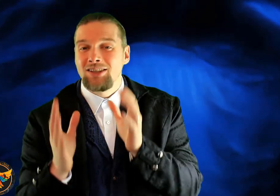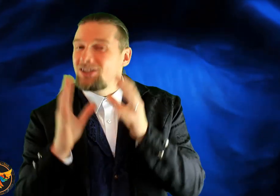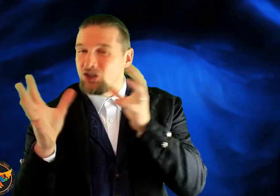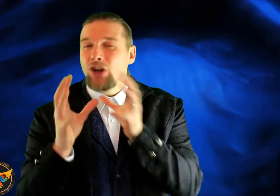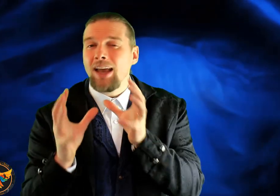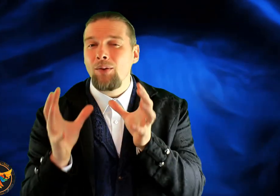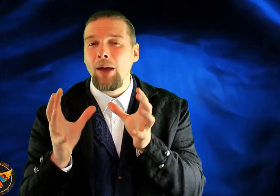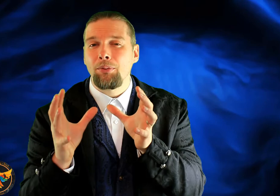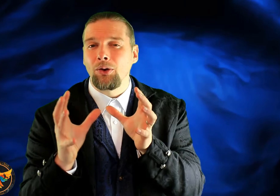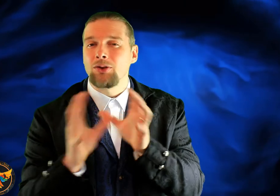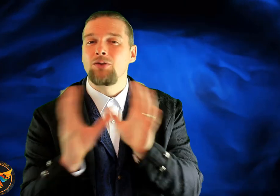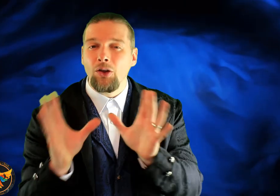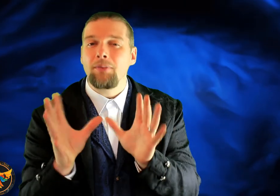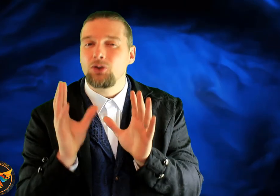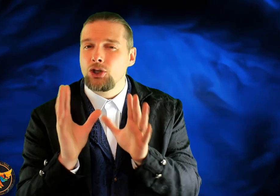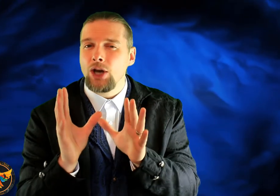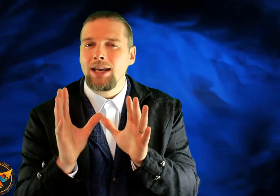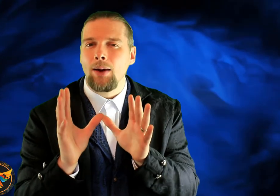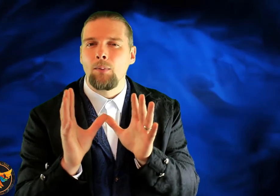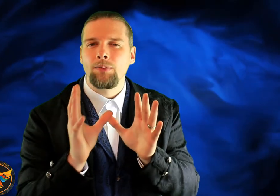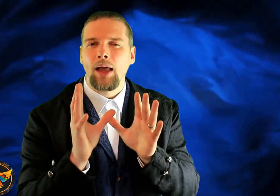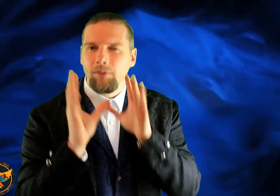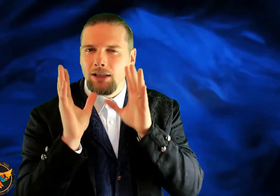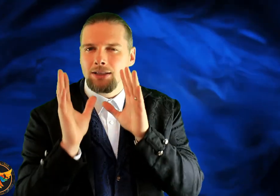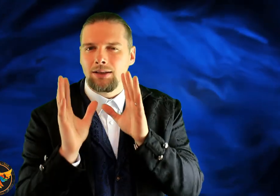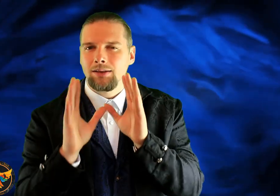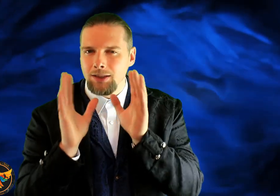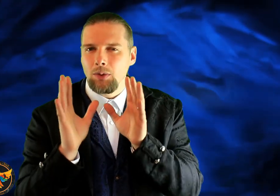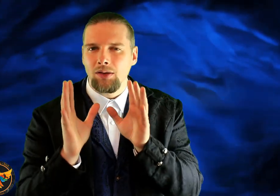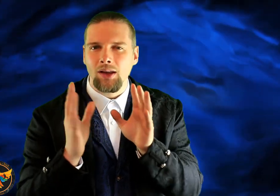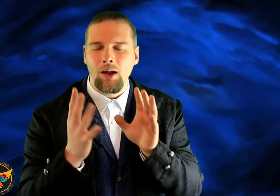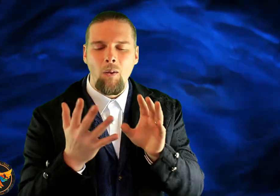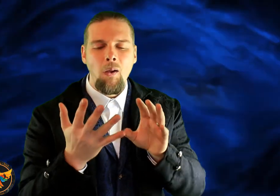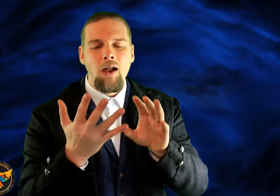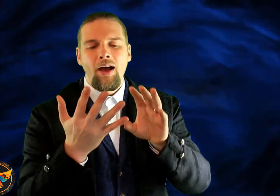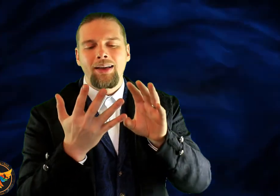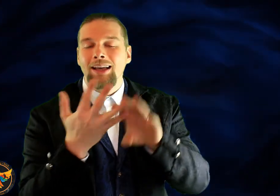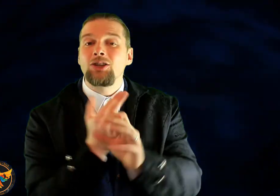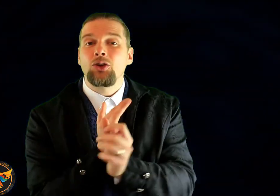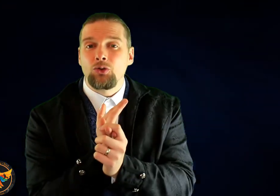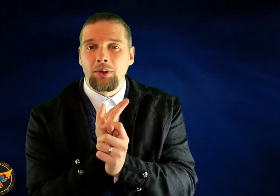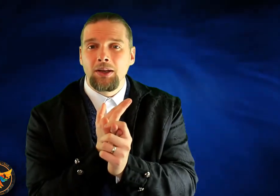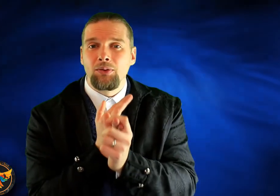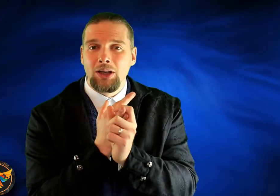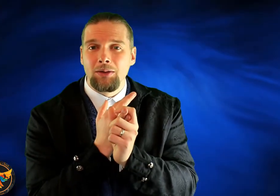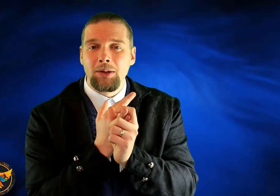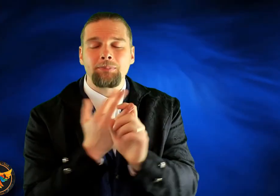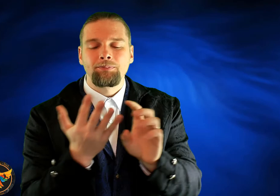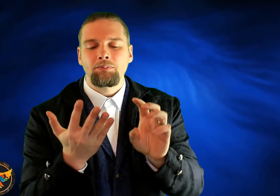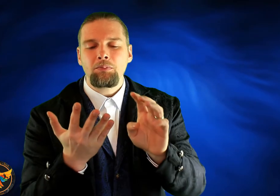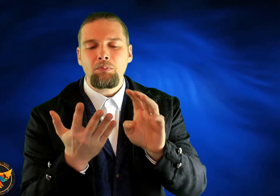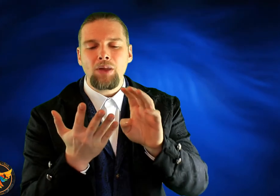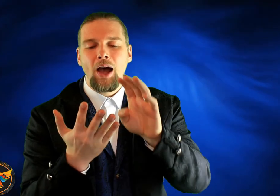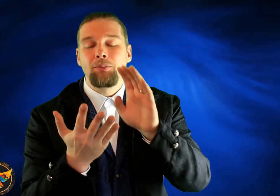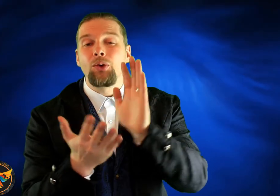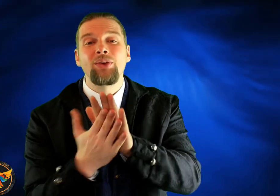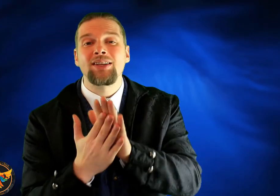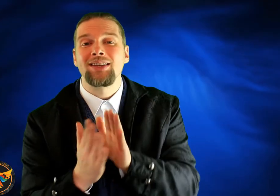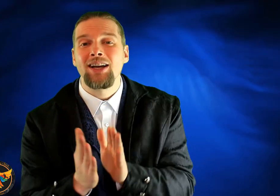check out that product. If nothing more, just check it out. Have a listen. See what you think. Get in touch with me if you need me. And don't forget to like,